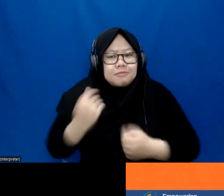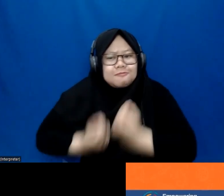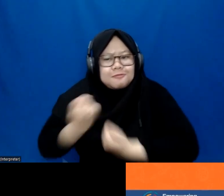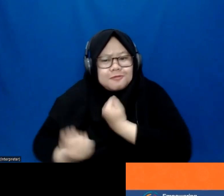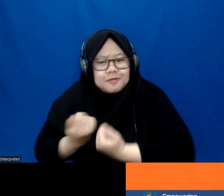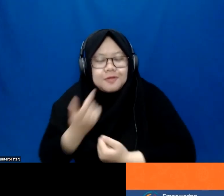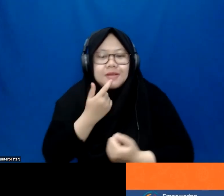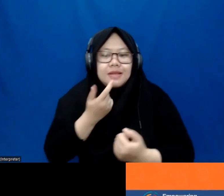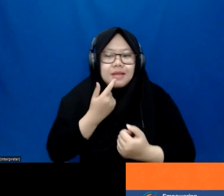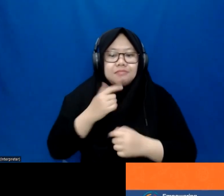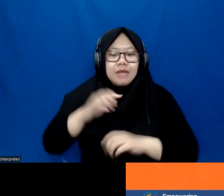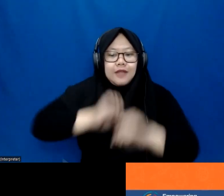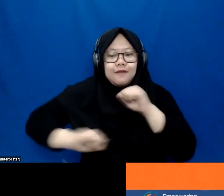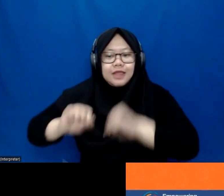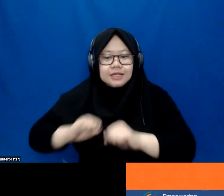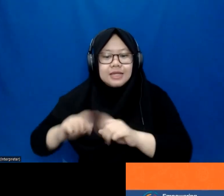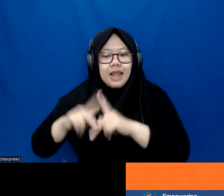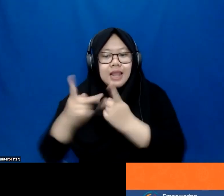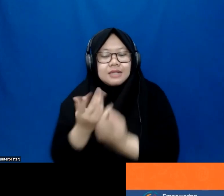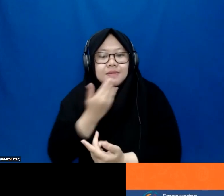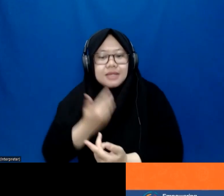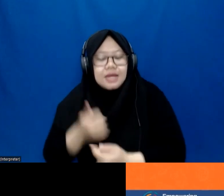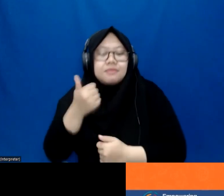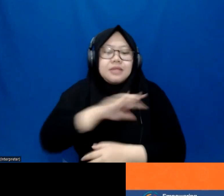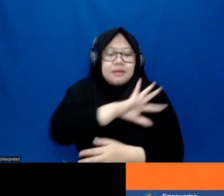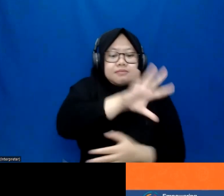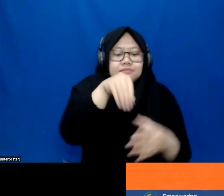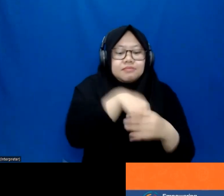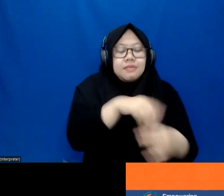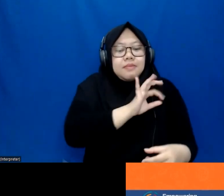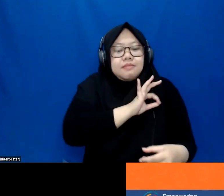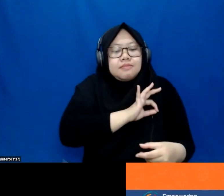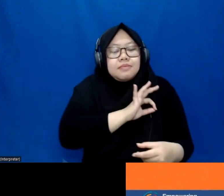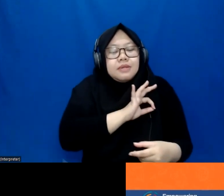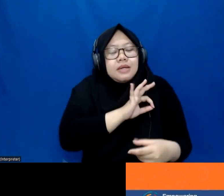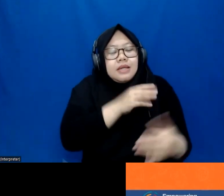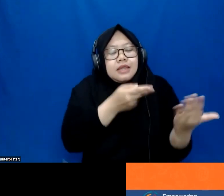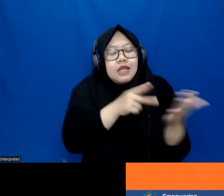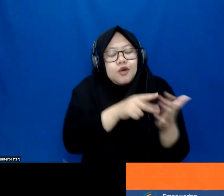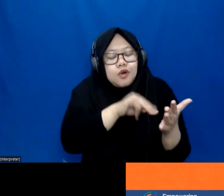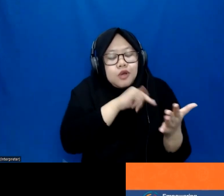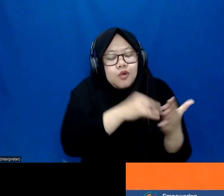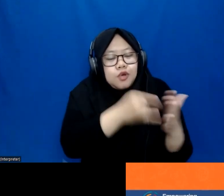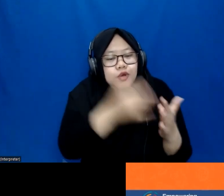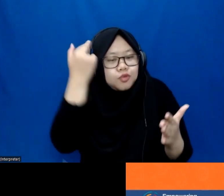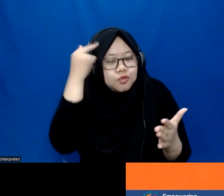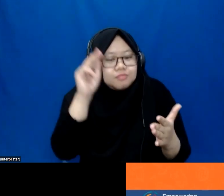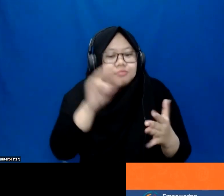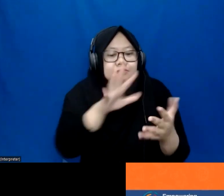traditional classroom activities, like for example, gamification simulations can help make learning more fun and more appealing.